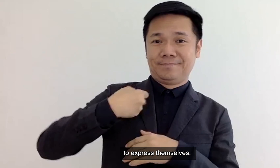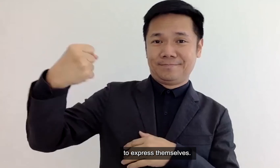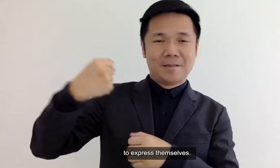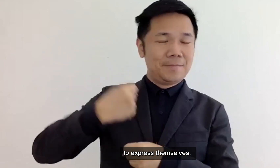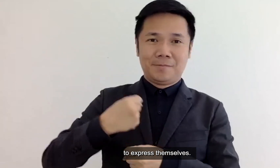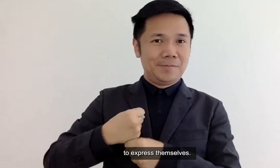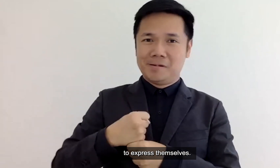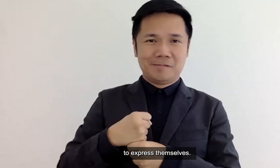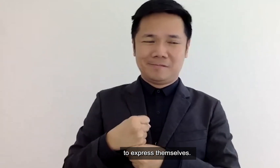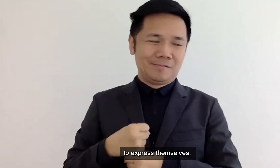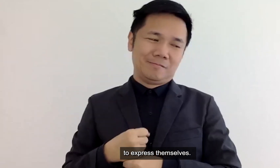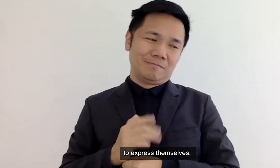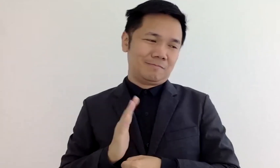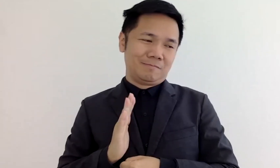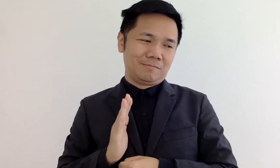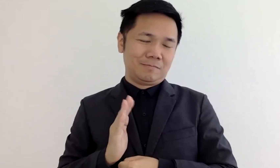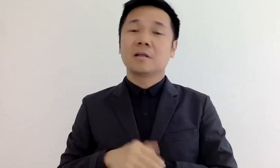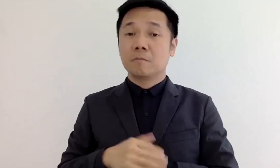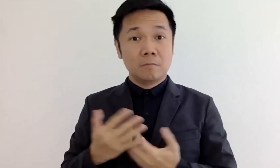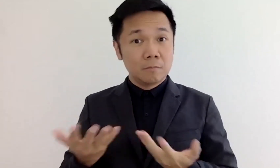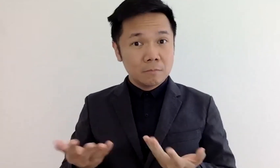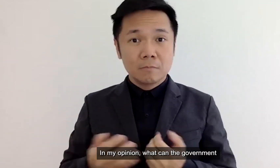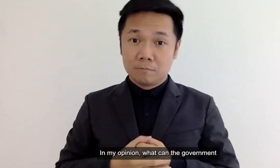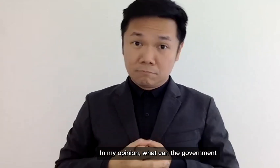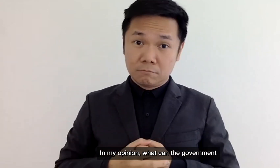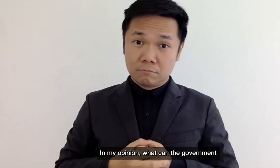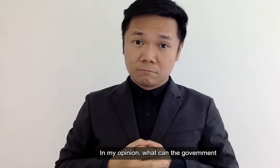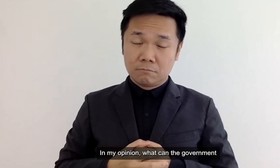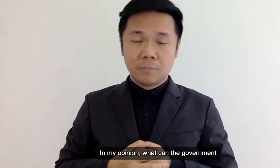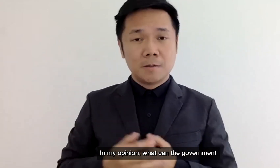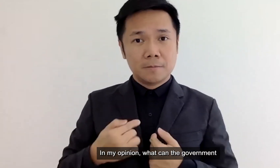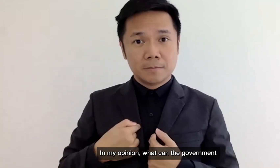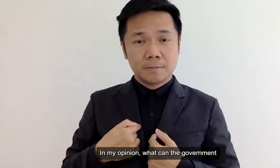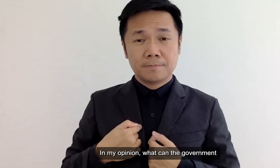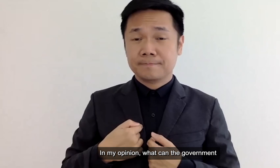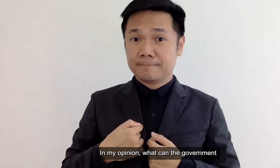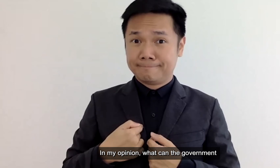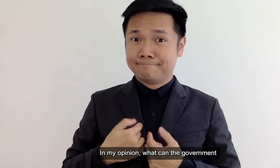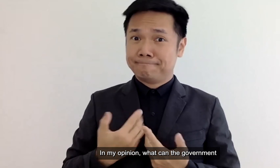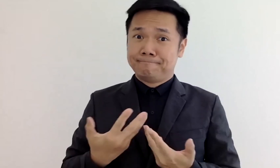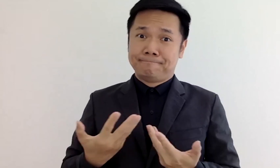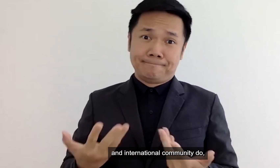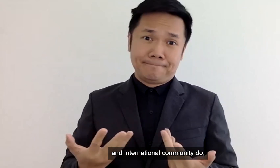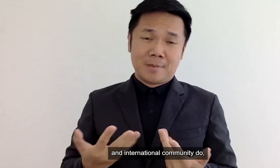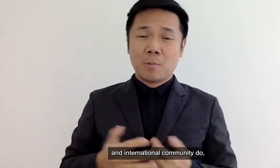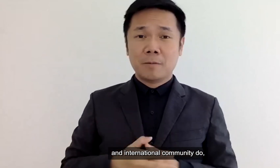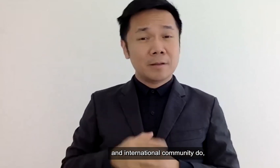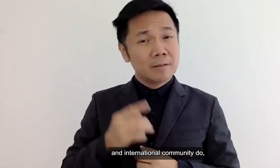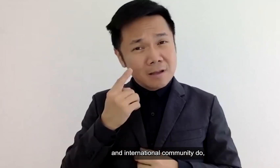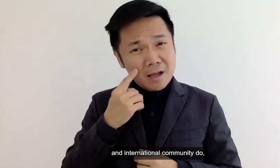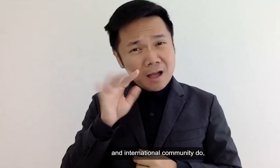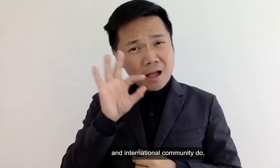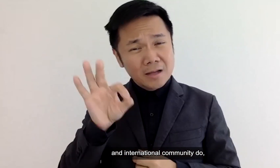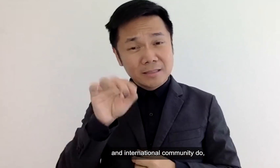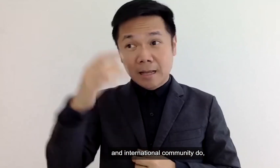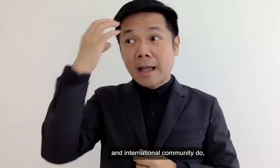express them express themselves in my my opinion what can the government and international